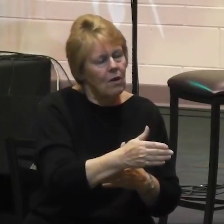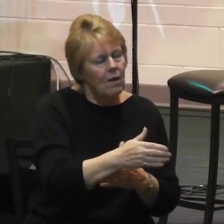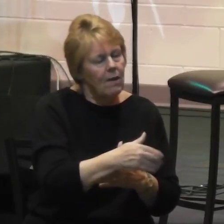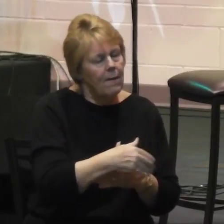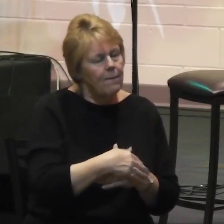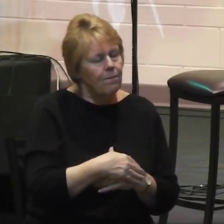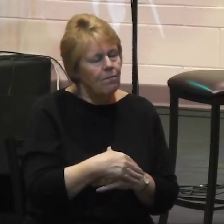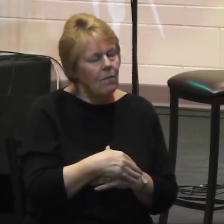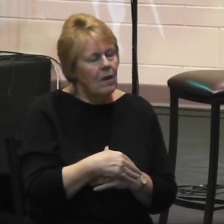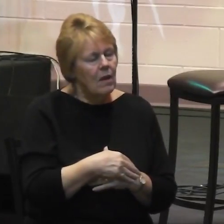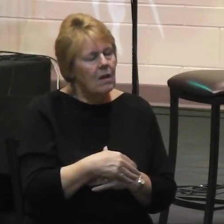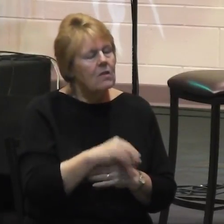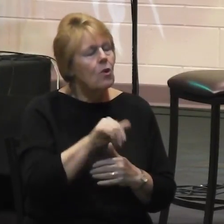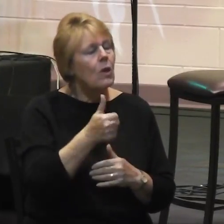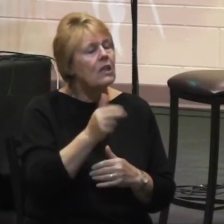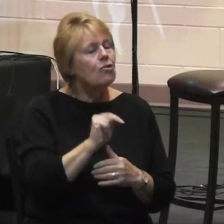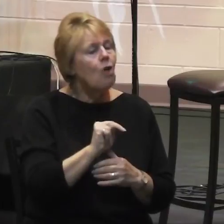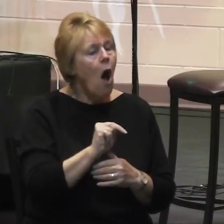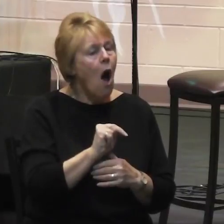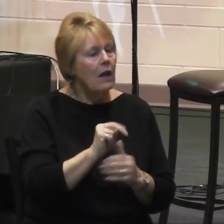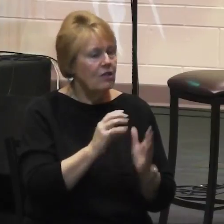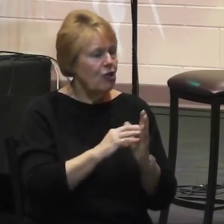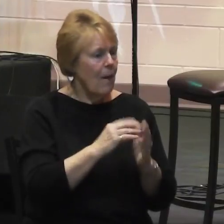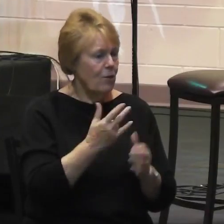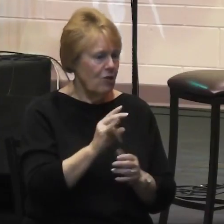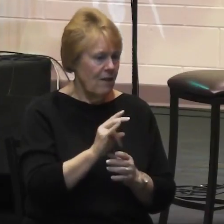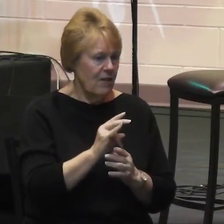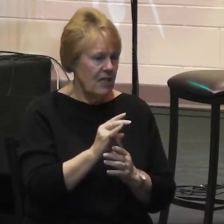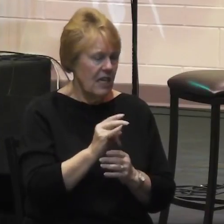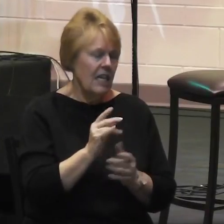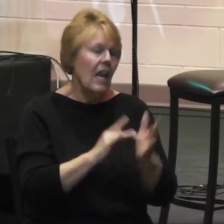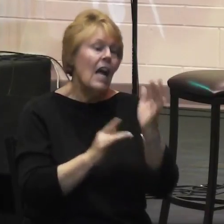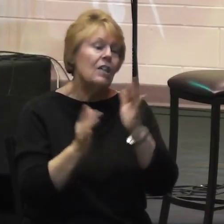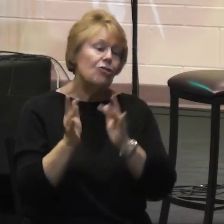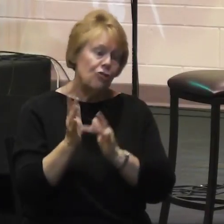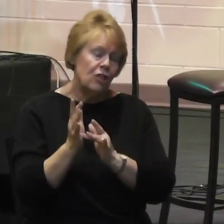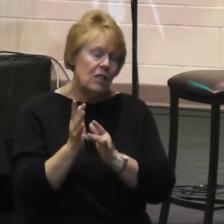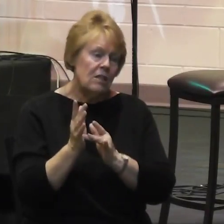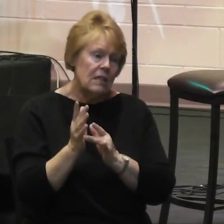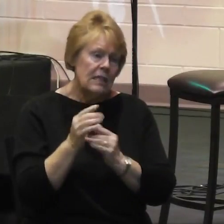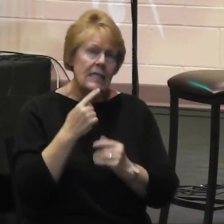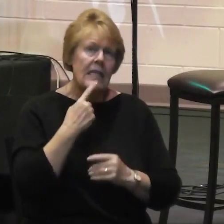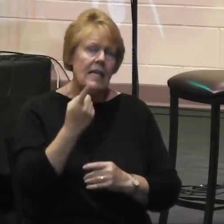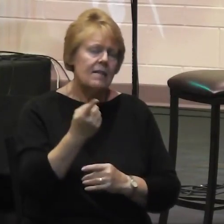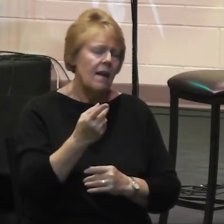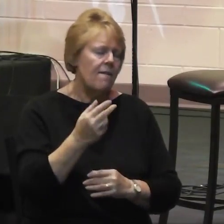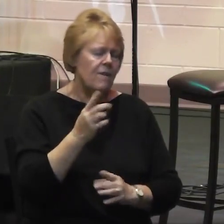And in John chapter 17, our Lord Jesus makes some very intentional prayers.